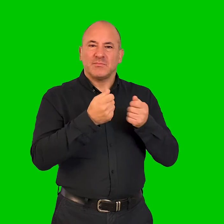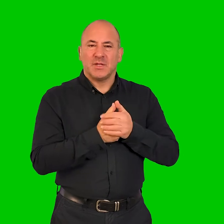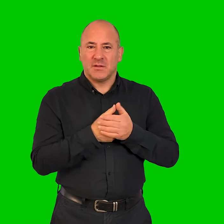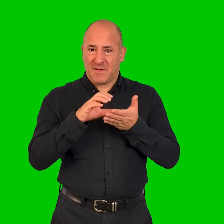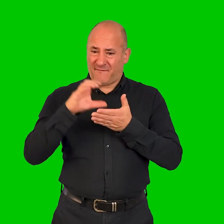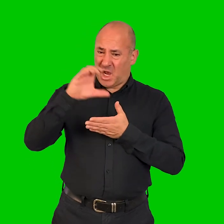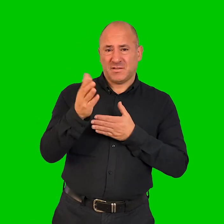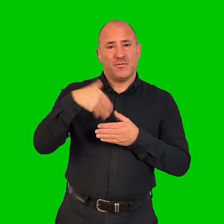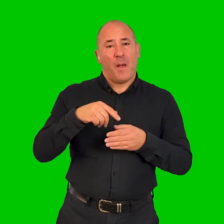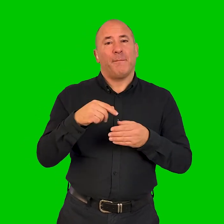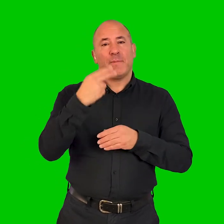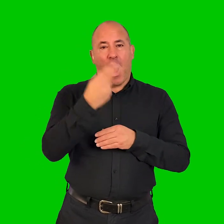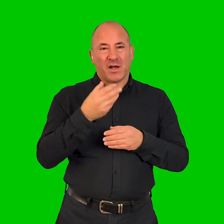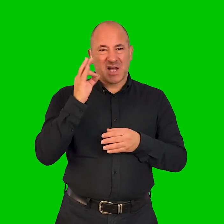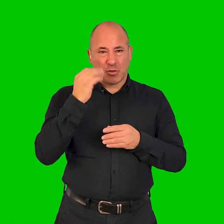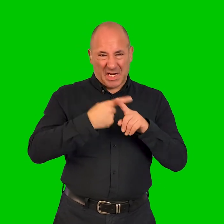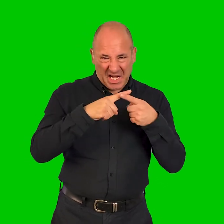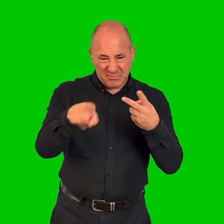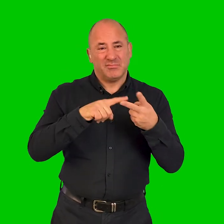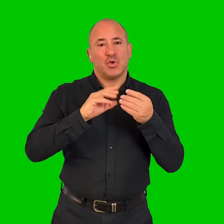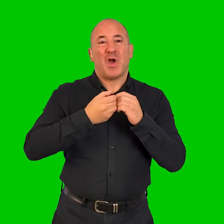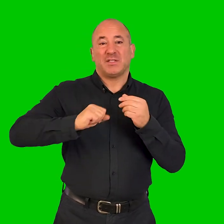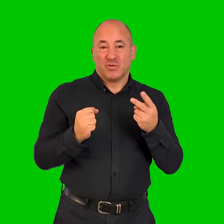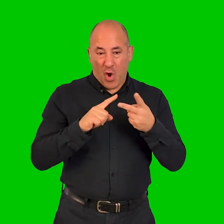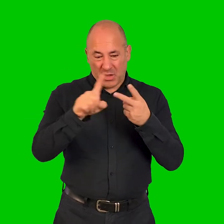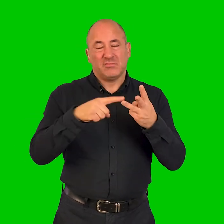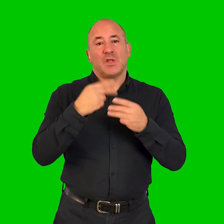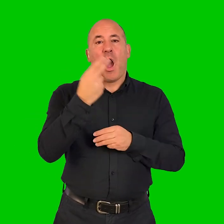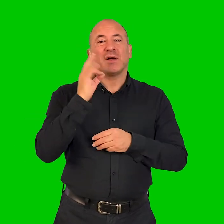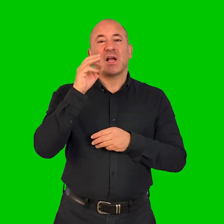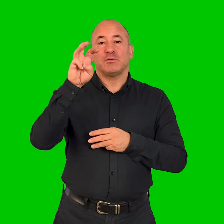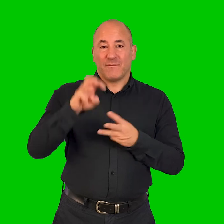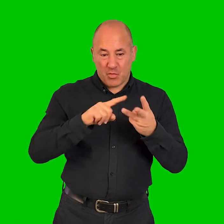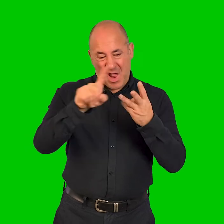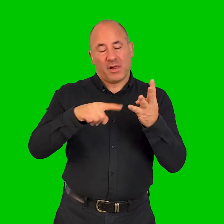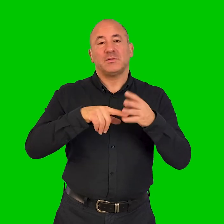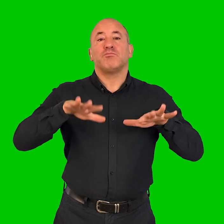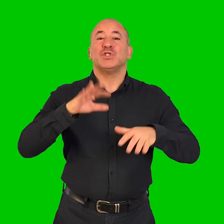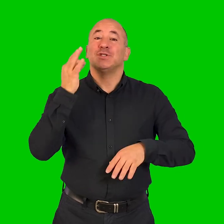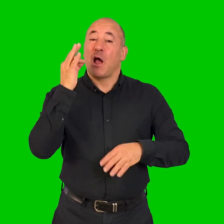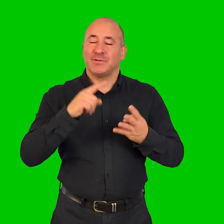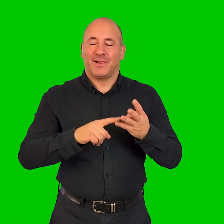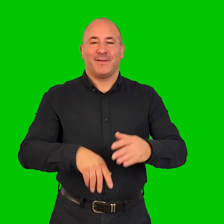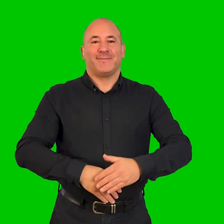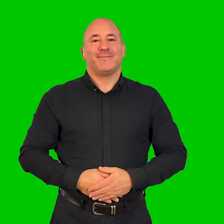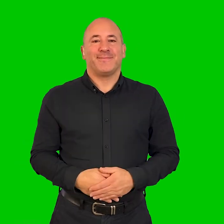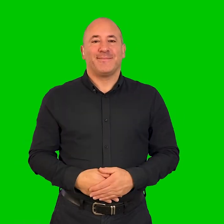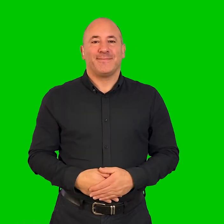and is funded by Arts Council England, Creative Scotland, Arts Council of Wales and British Council. you.